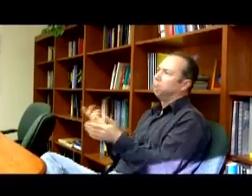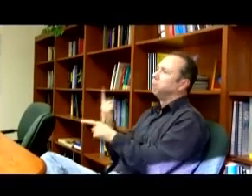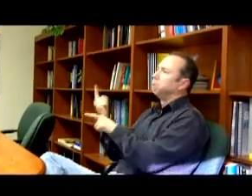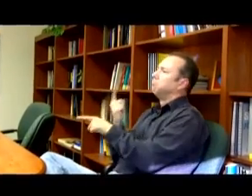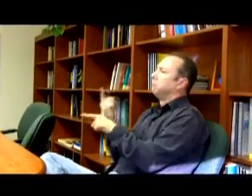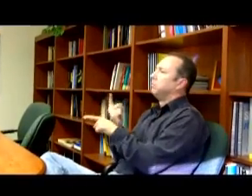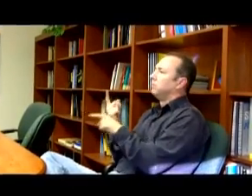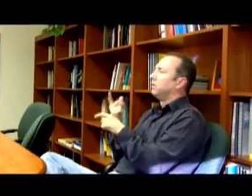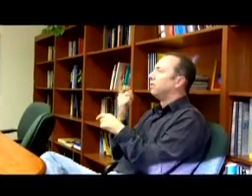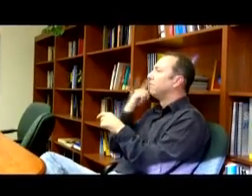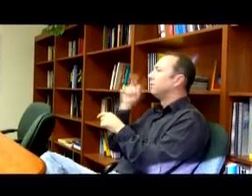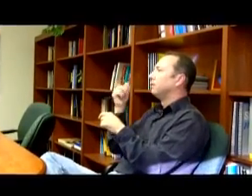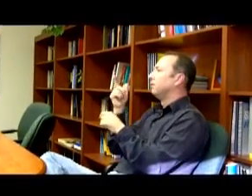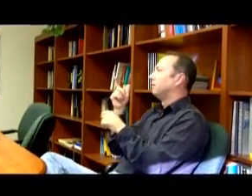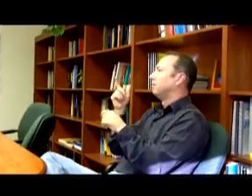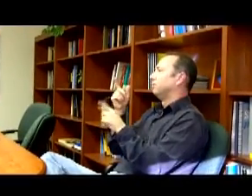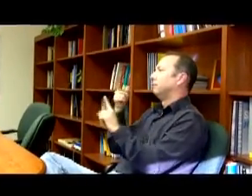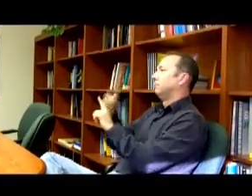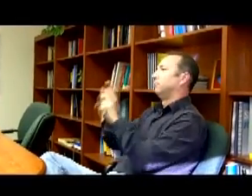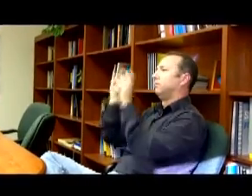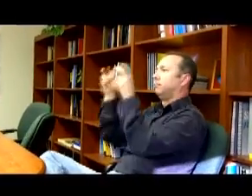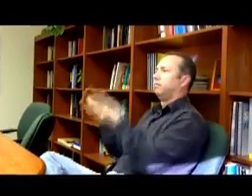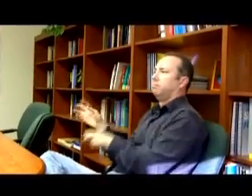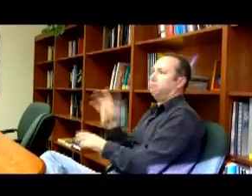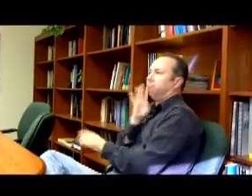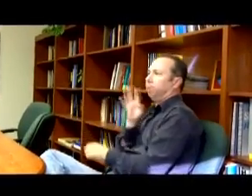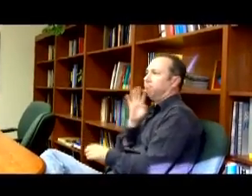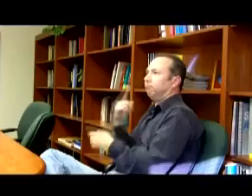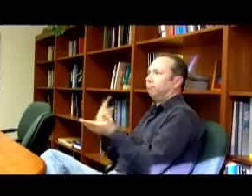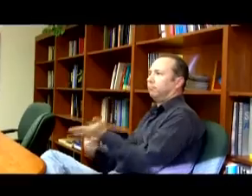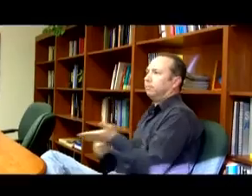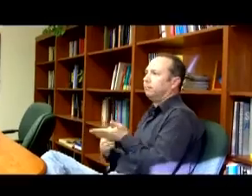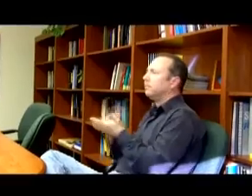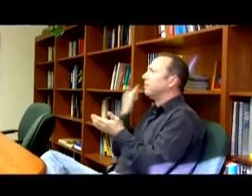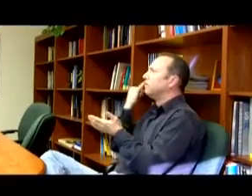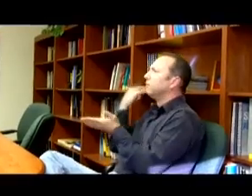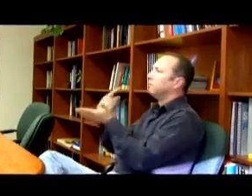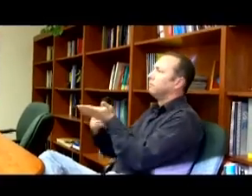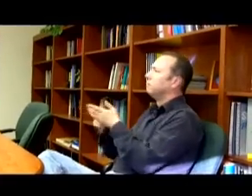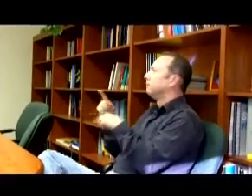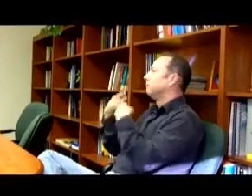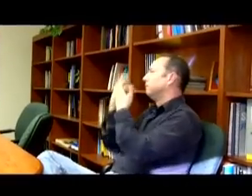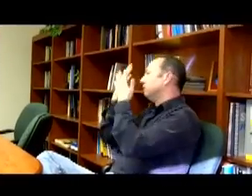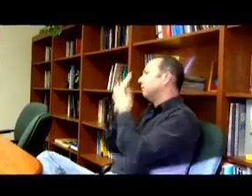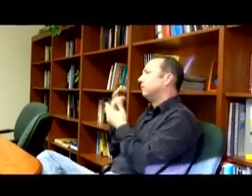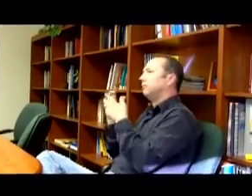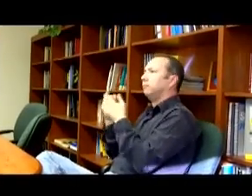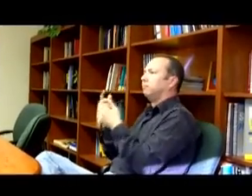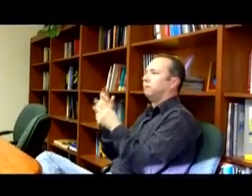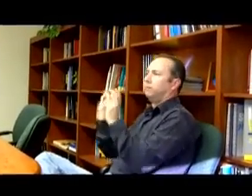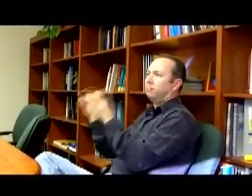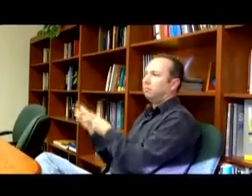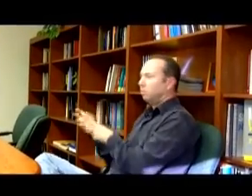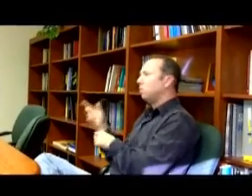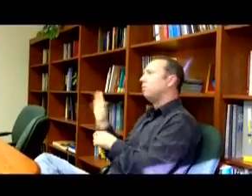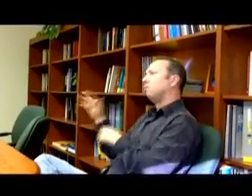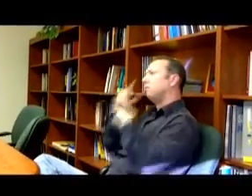facial expressions are intact. And so if there's something sad or some event, they can